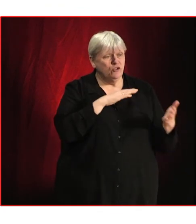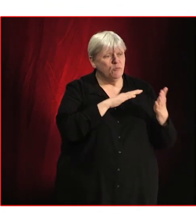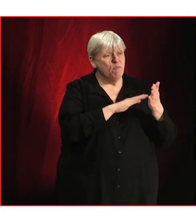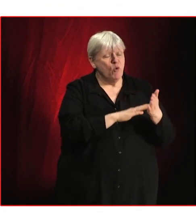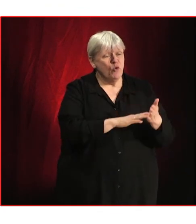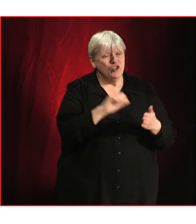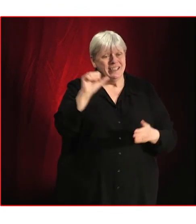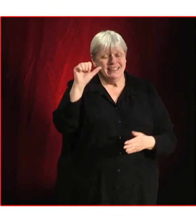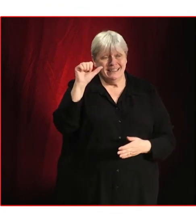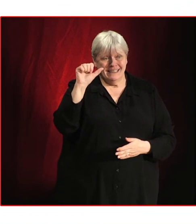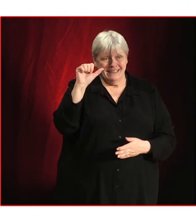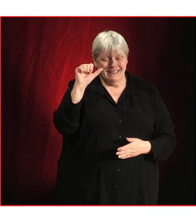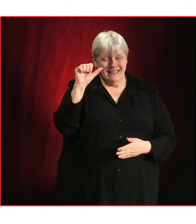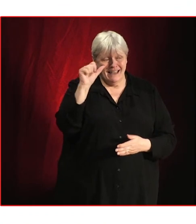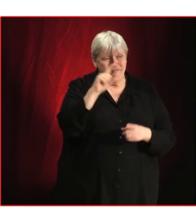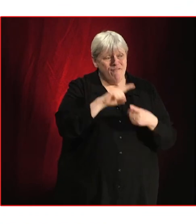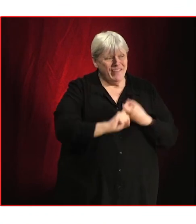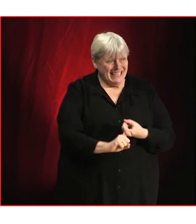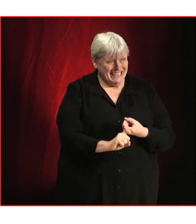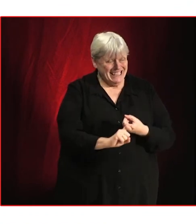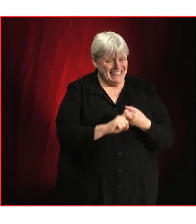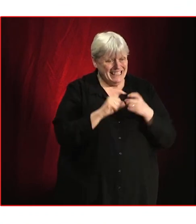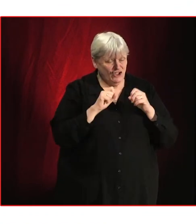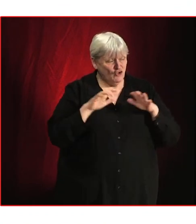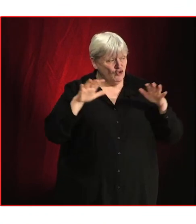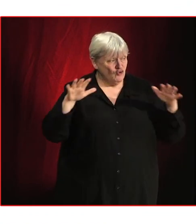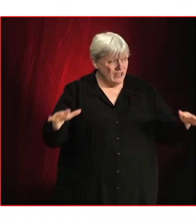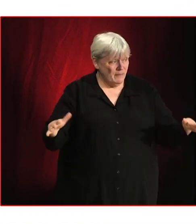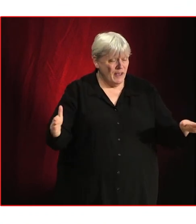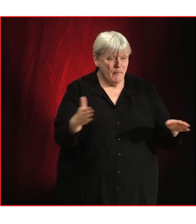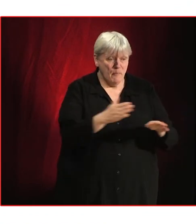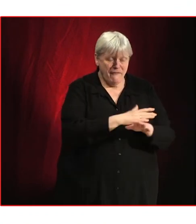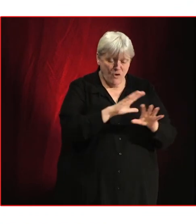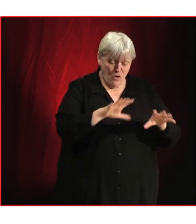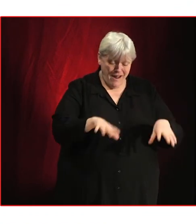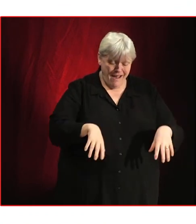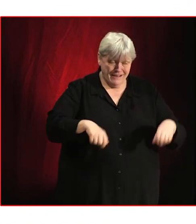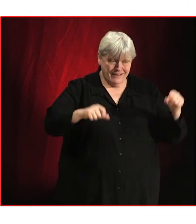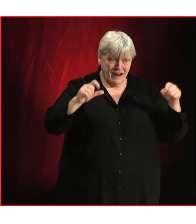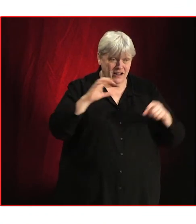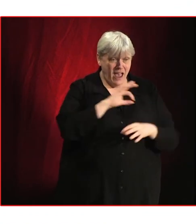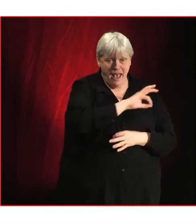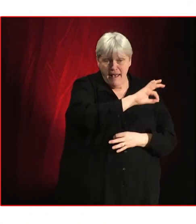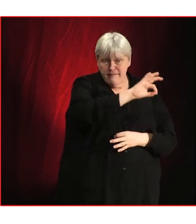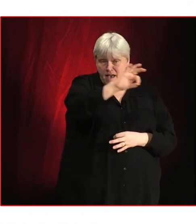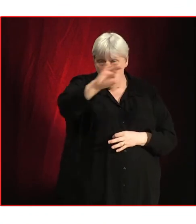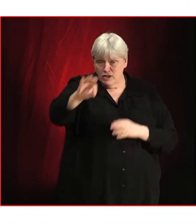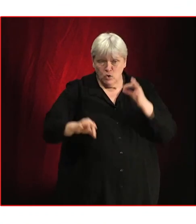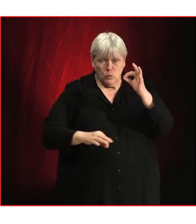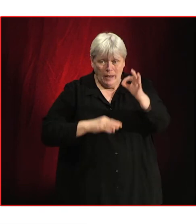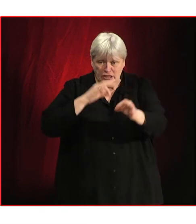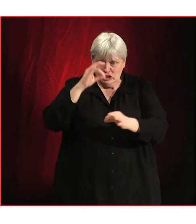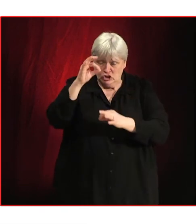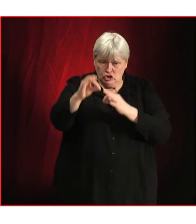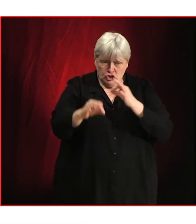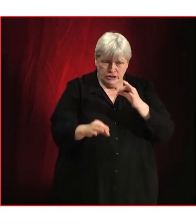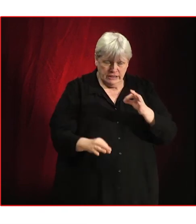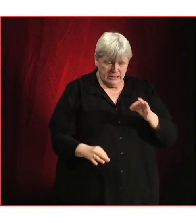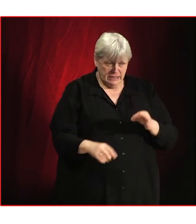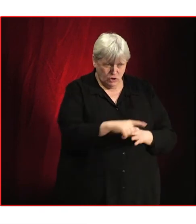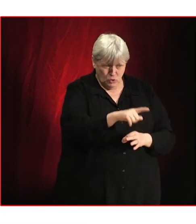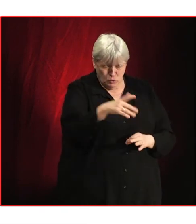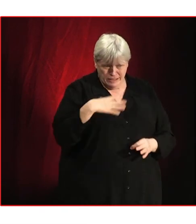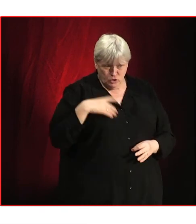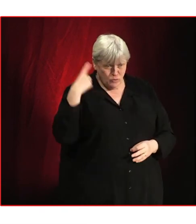effects streaming. So, before I start, I'd like to ask some pertinent questions. You need to think.